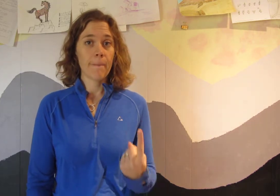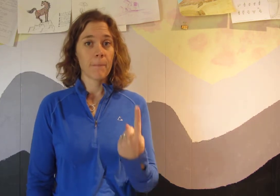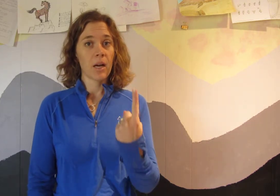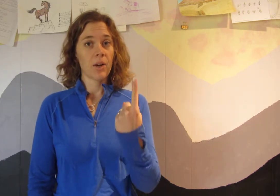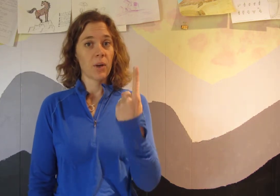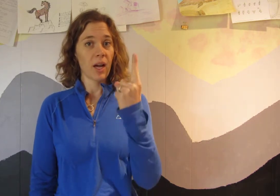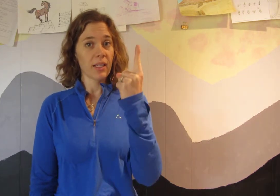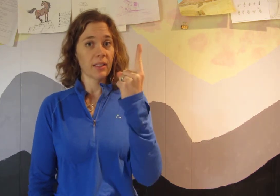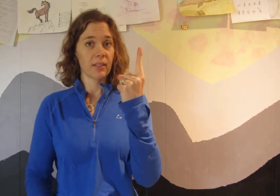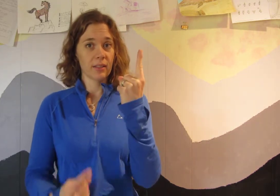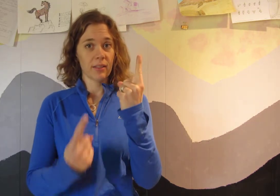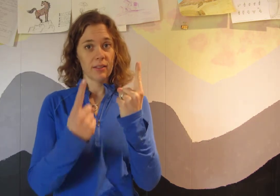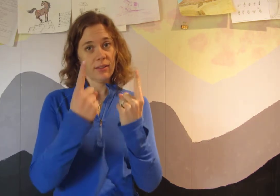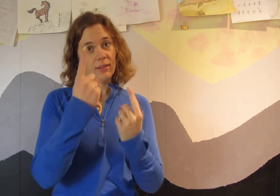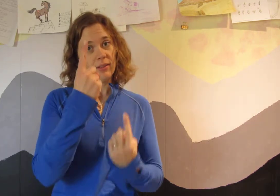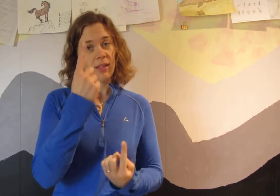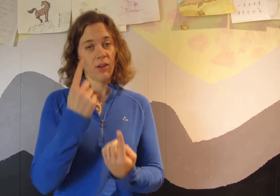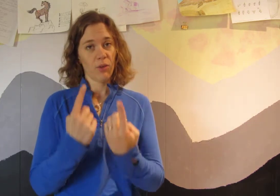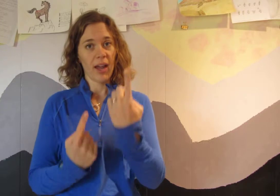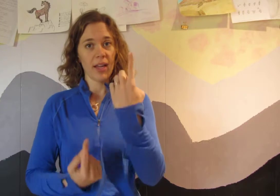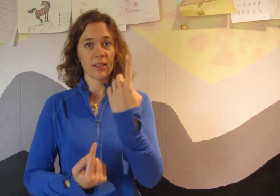Monocot, like grass,